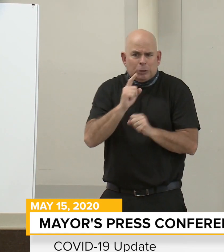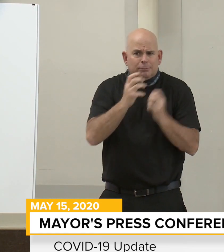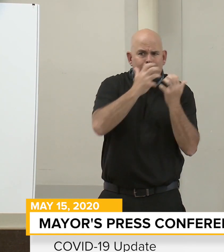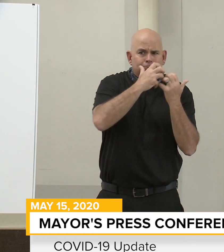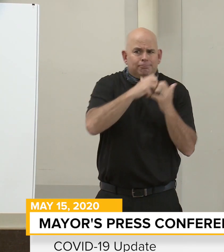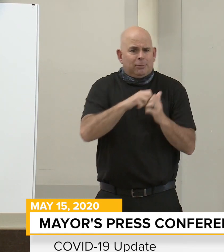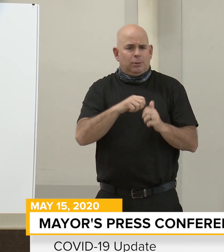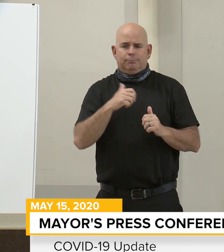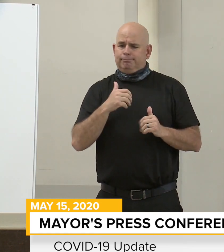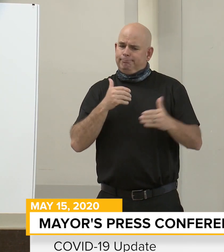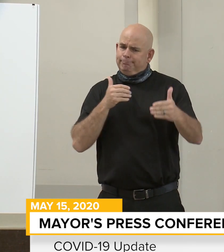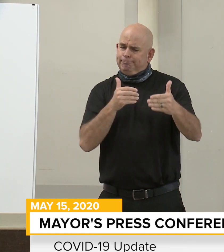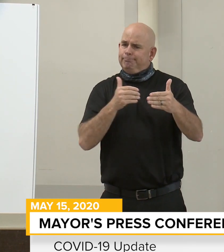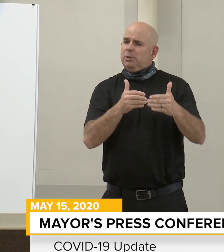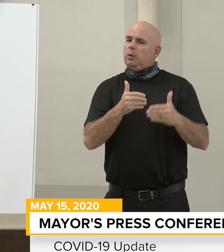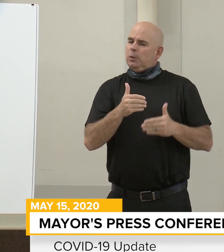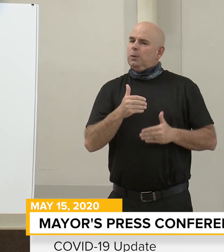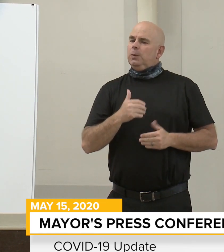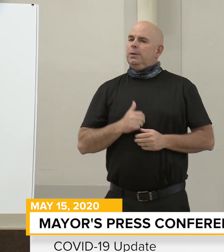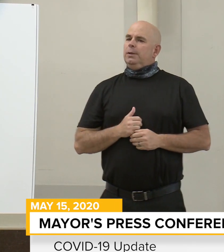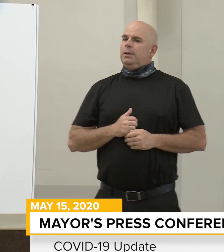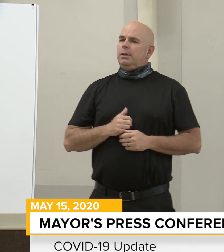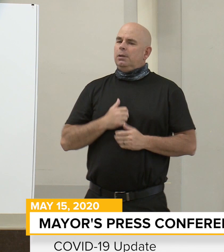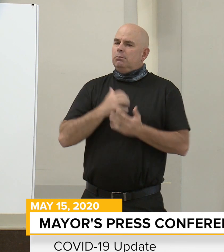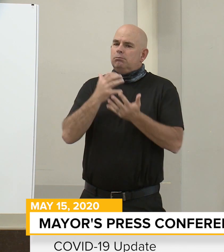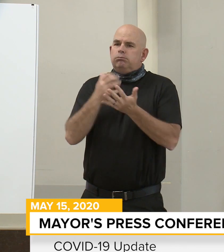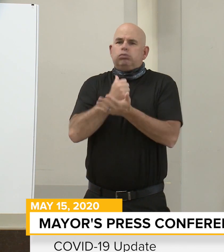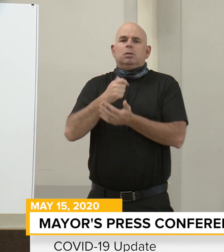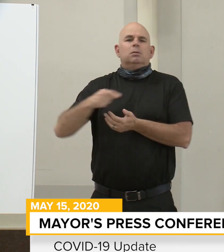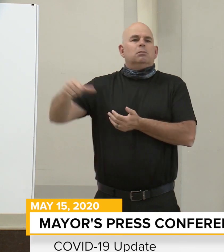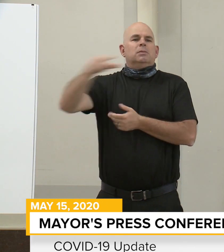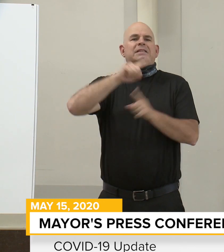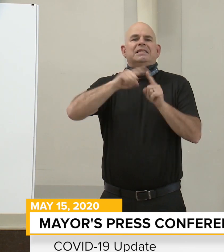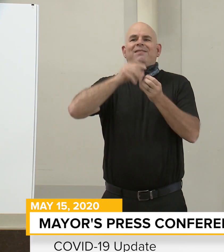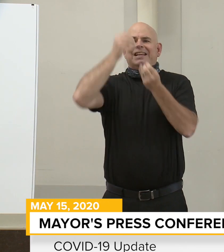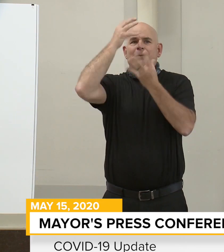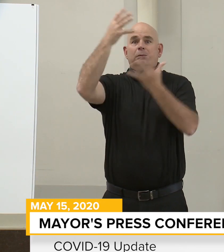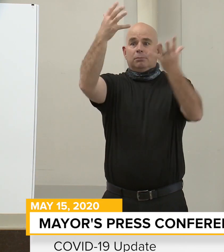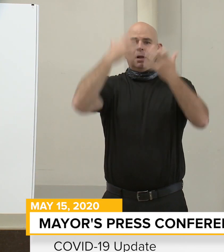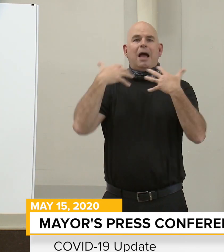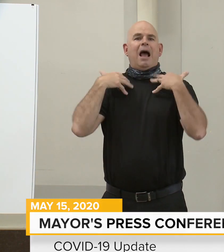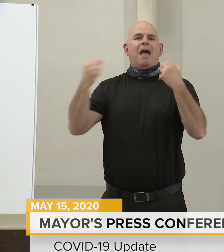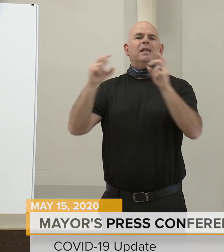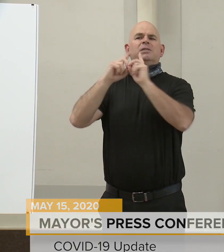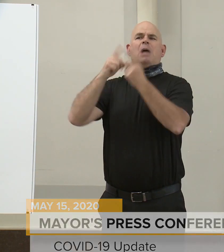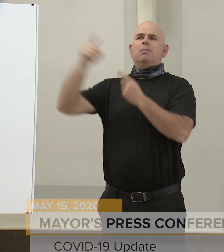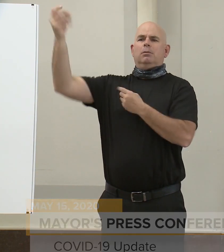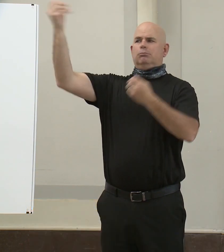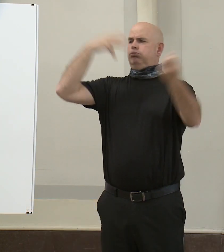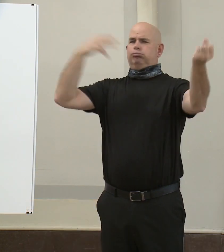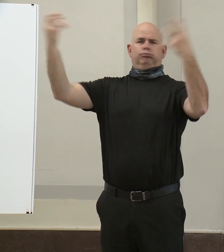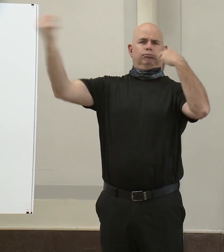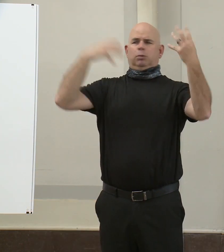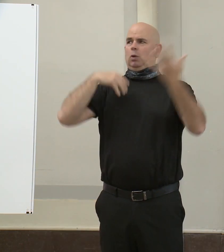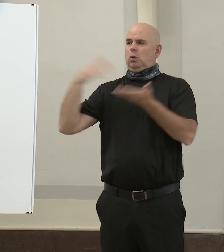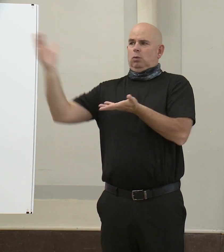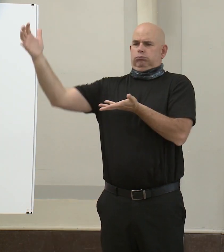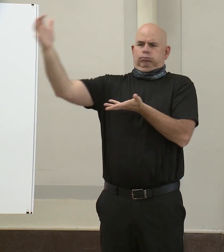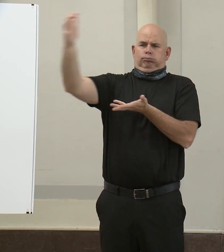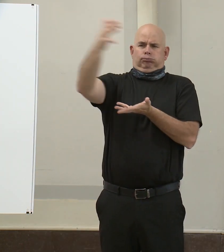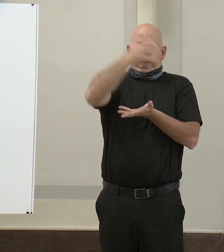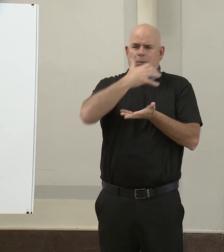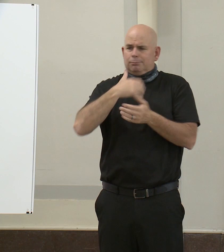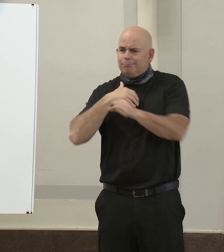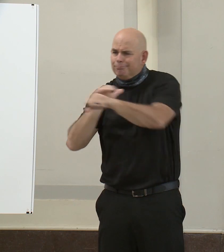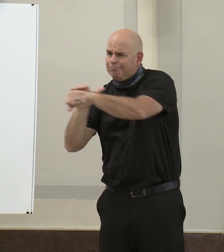continue to leverage the wealth of medical and public health expertise here in the city of Baltimore. I want to remind residents that they